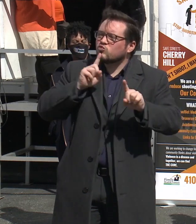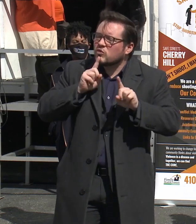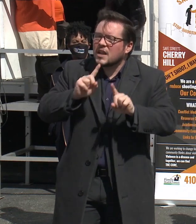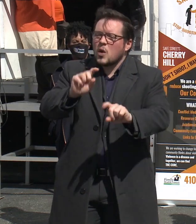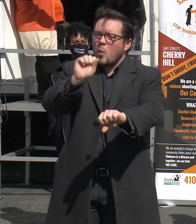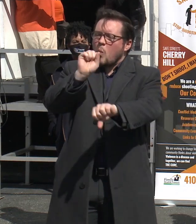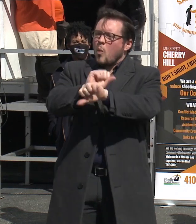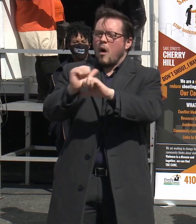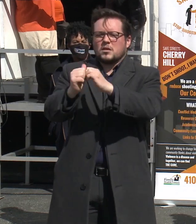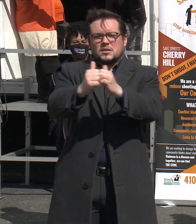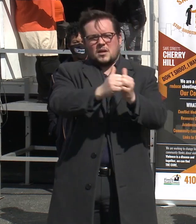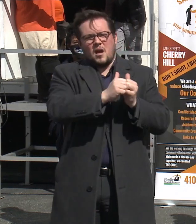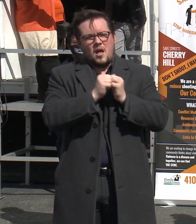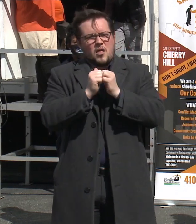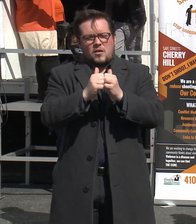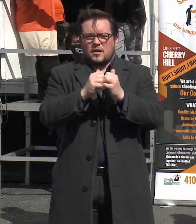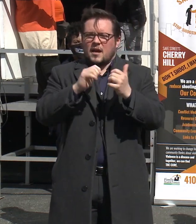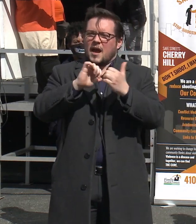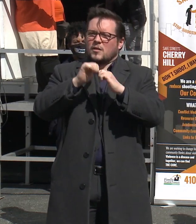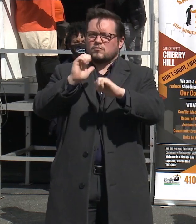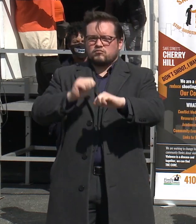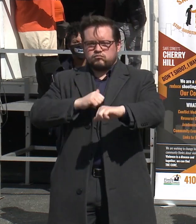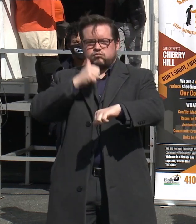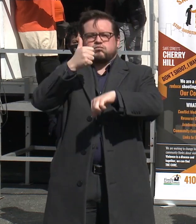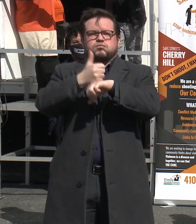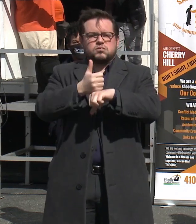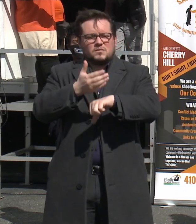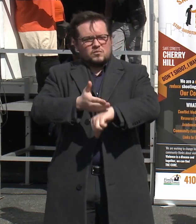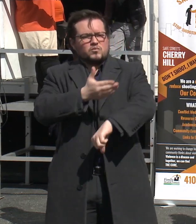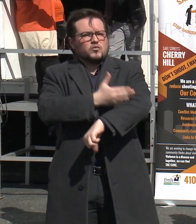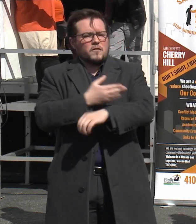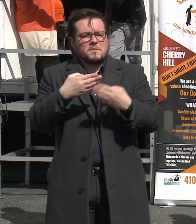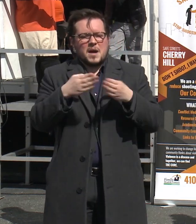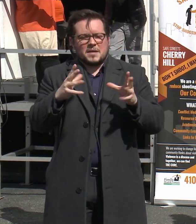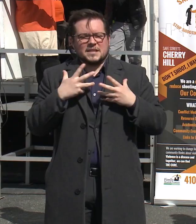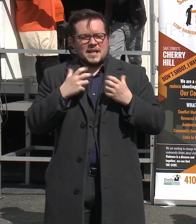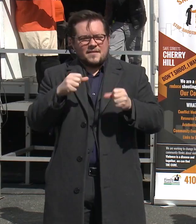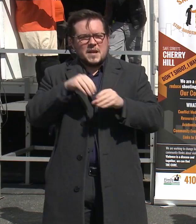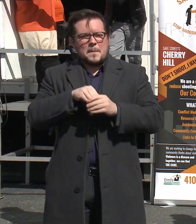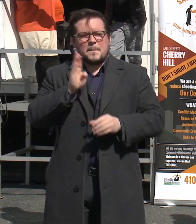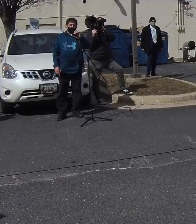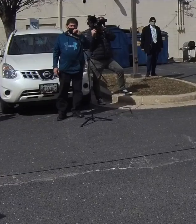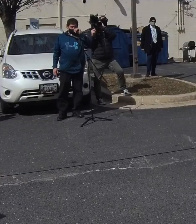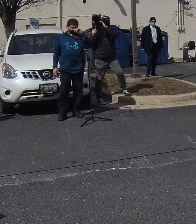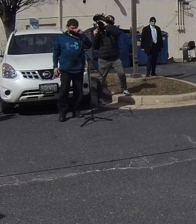work towards building public safety in Baltimore. And at this time, we will take a few questions.